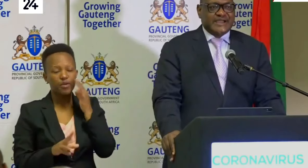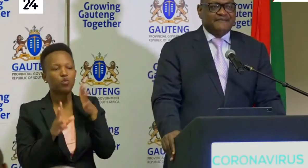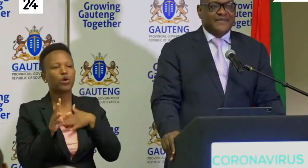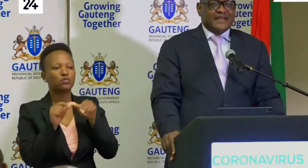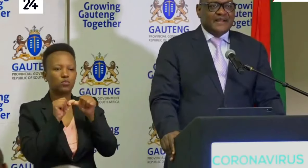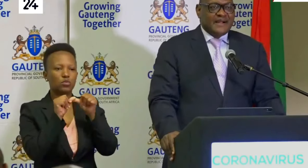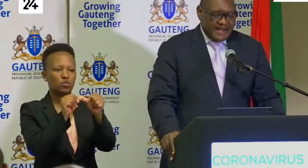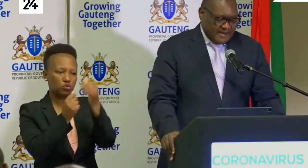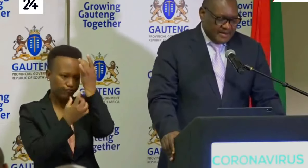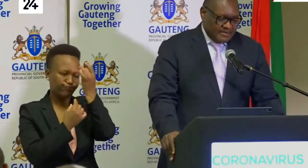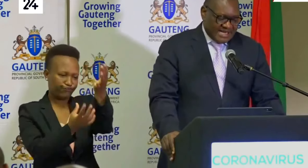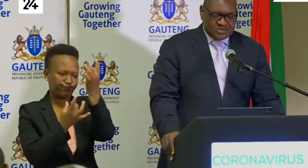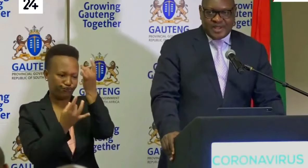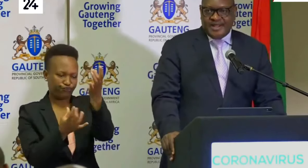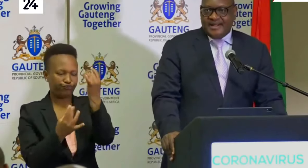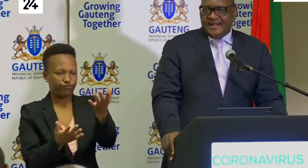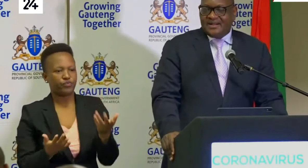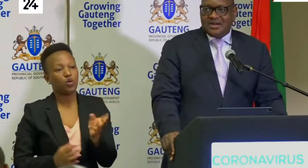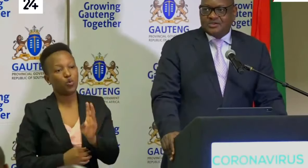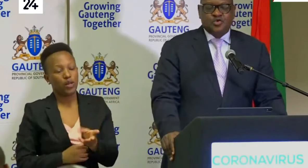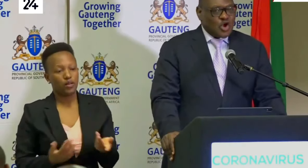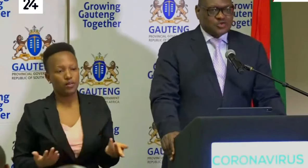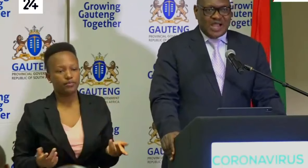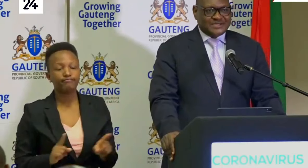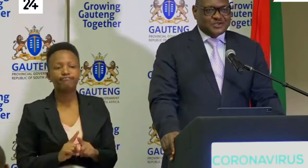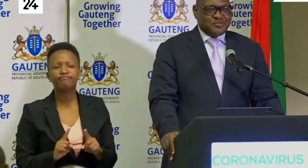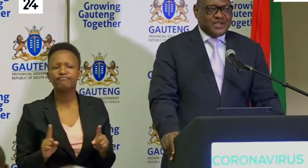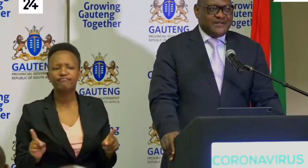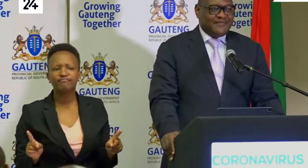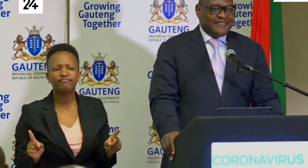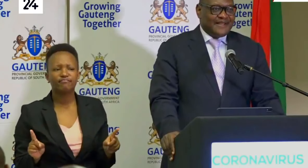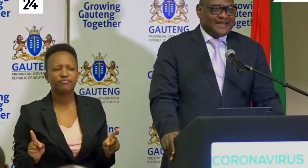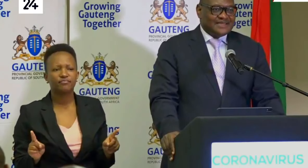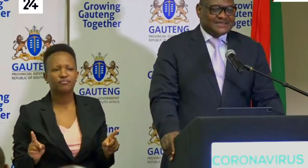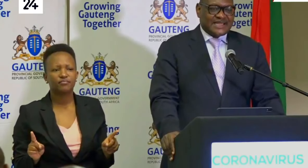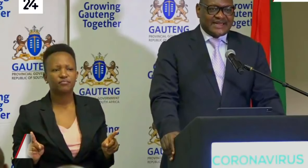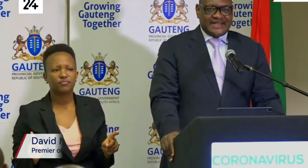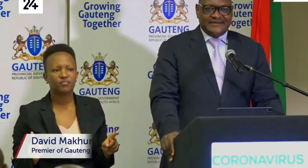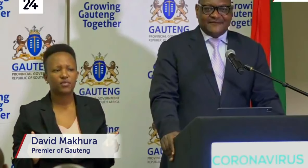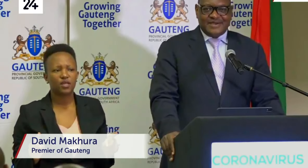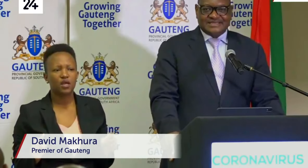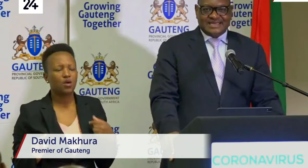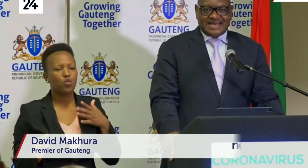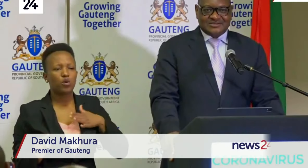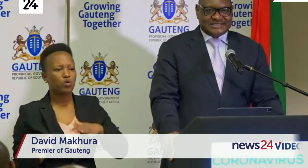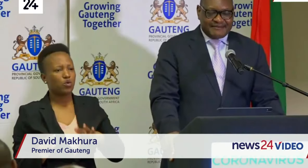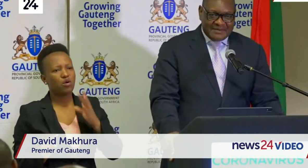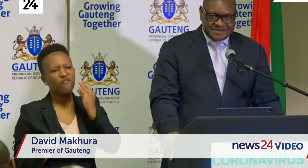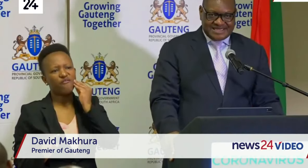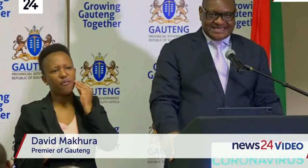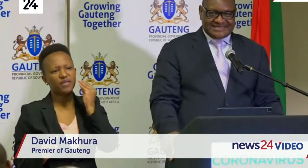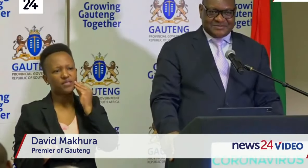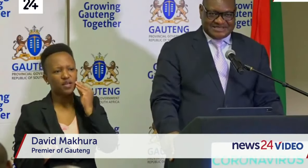to share, but we do not want to be sharing information around